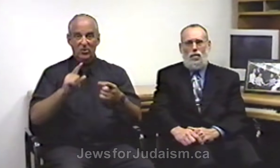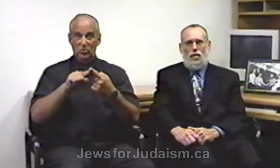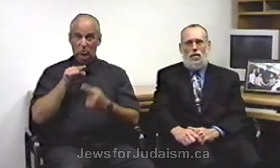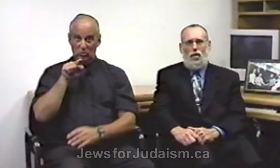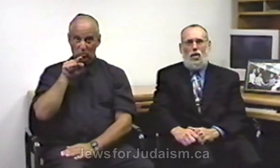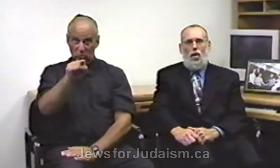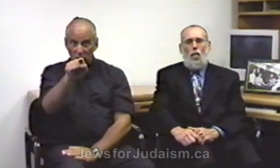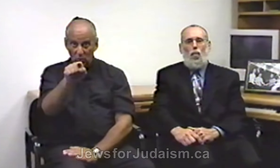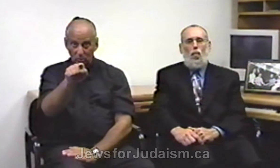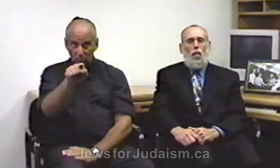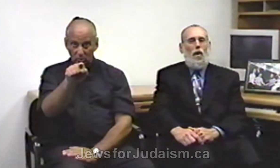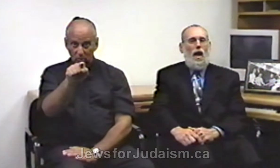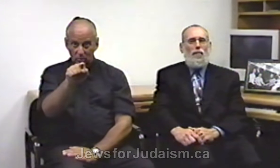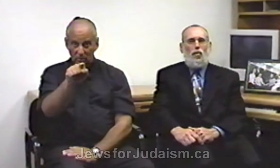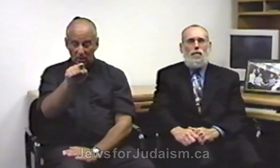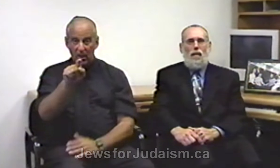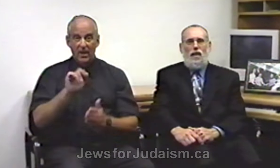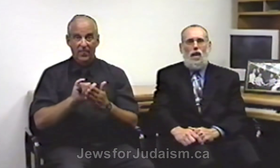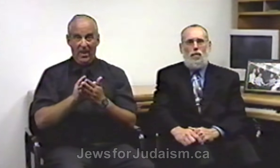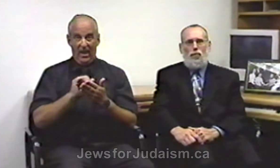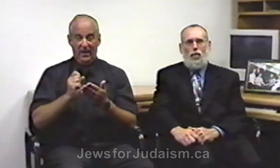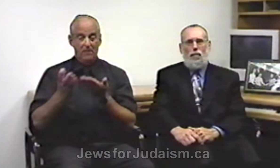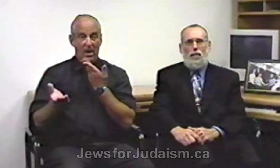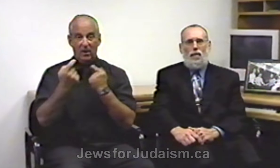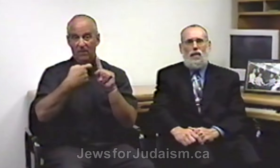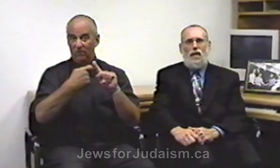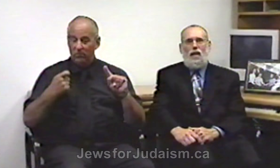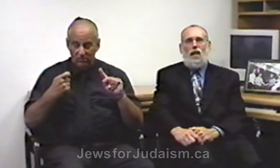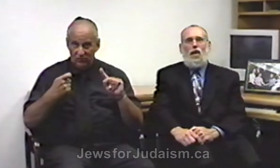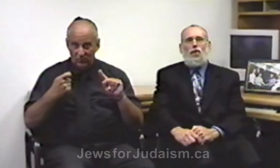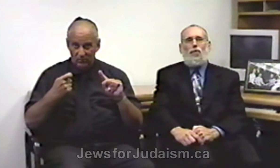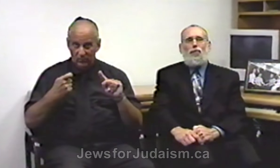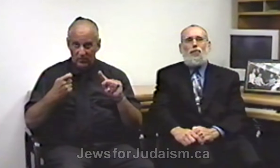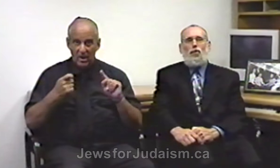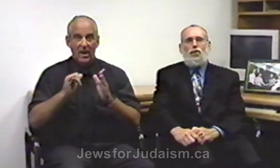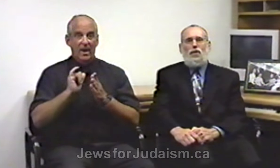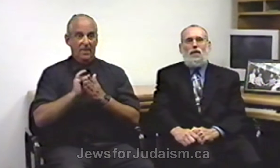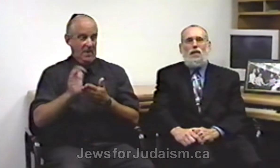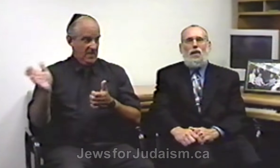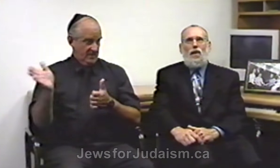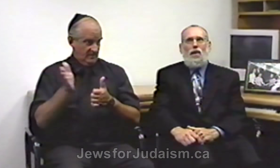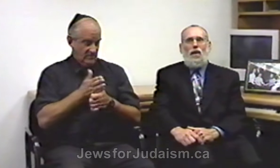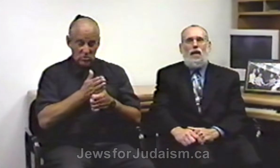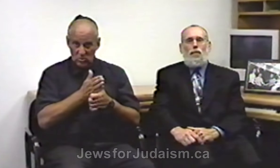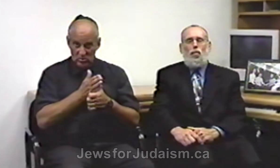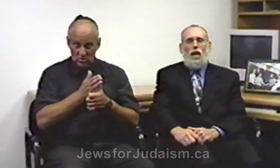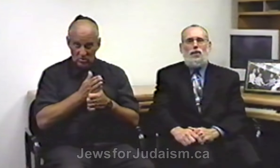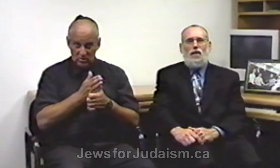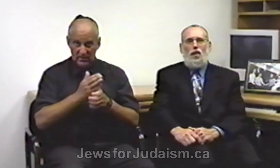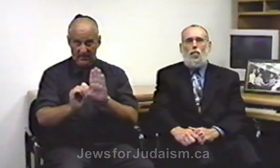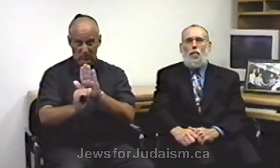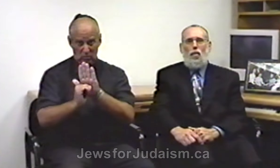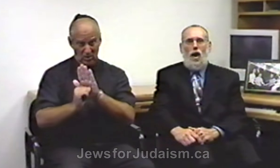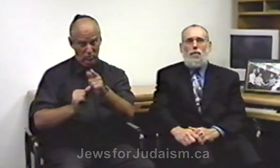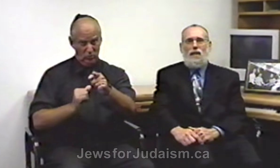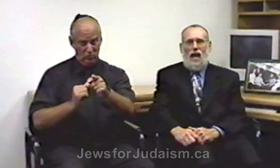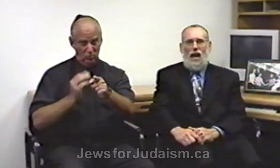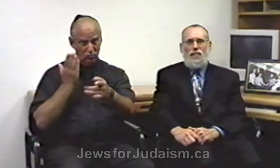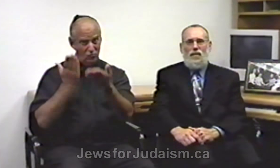wherever it may come from the first impression that you will probably have